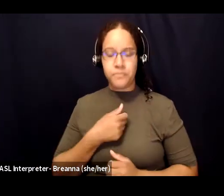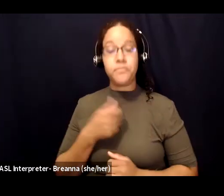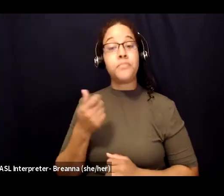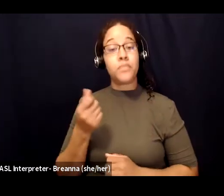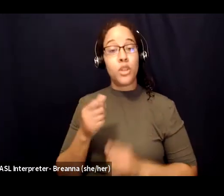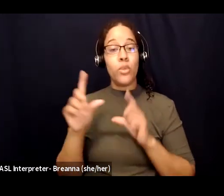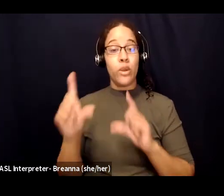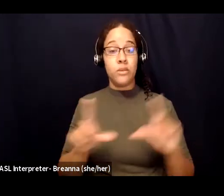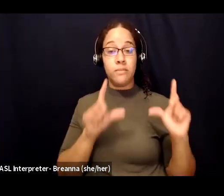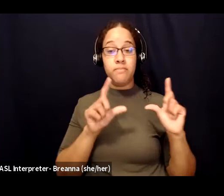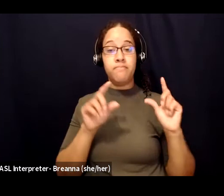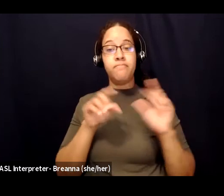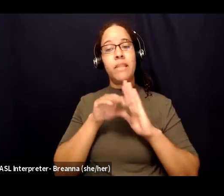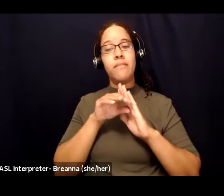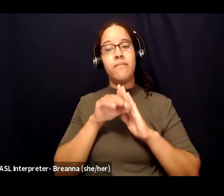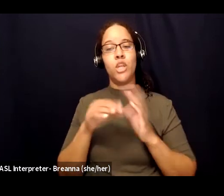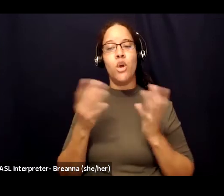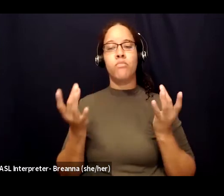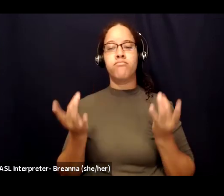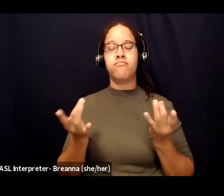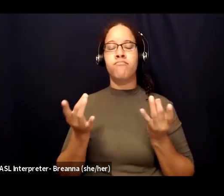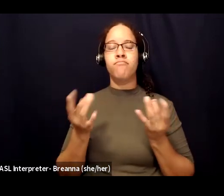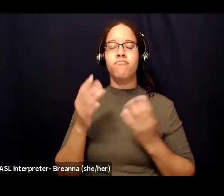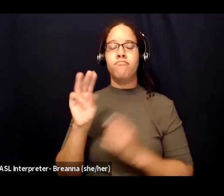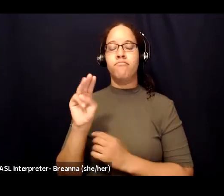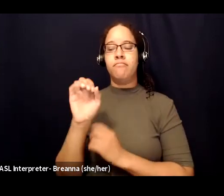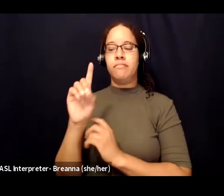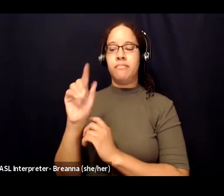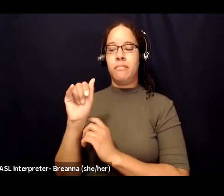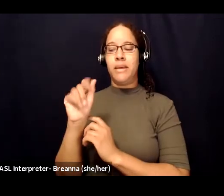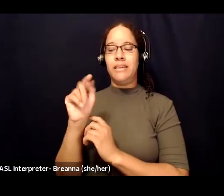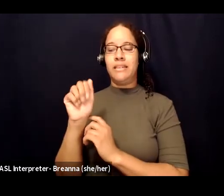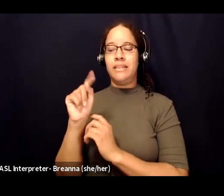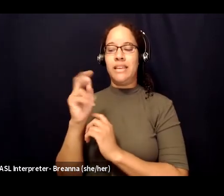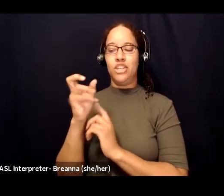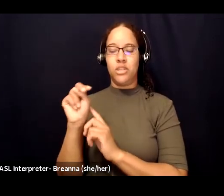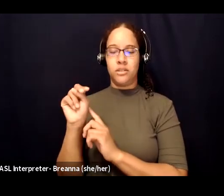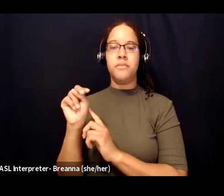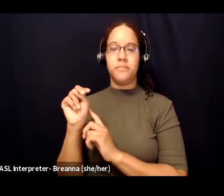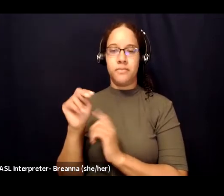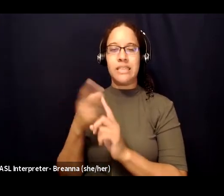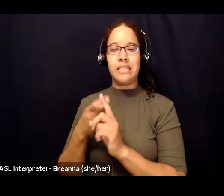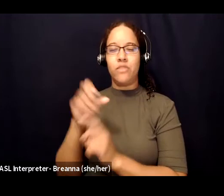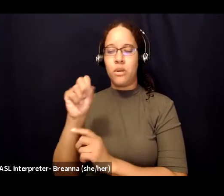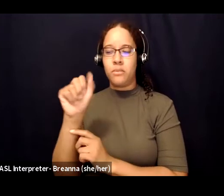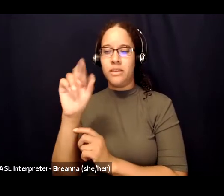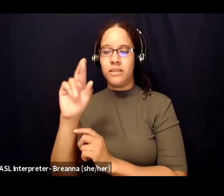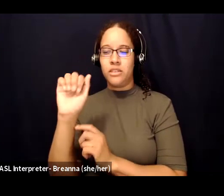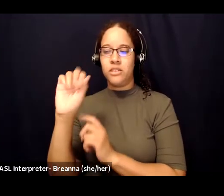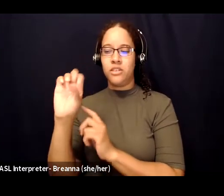from Sarah Blondin, and you can listen to the rest at another time if you'd like to. So I'll